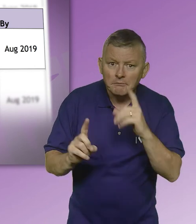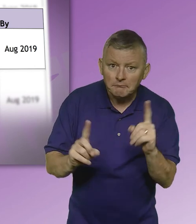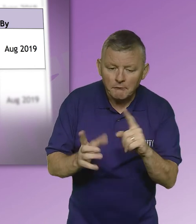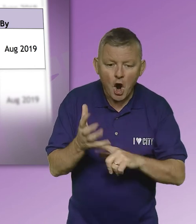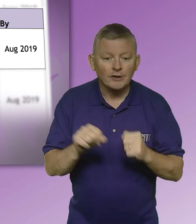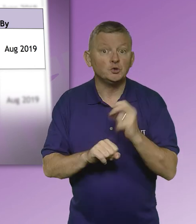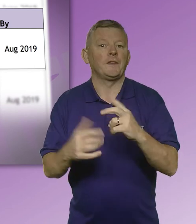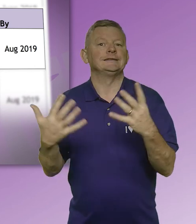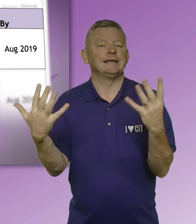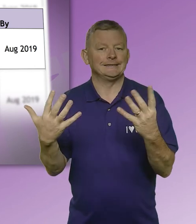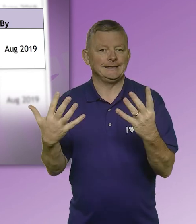August 2019